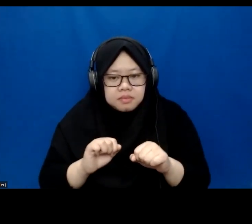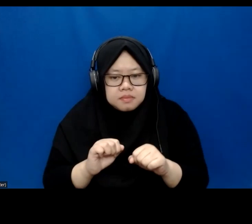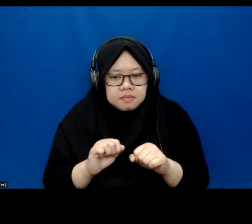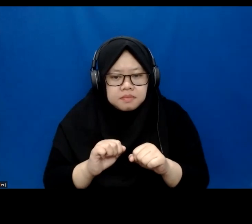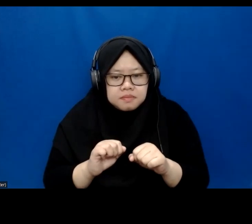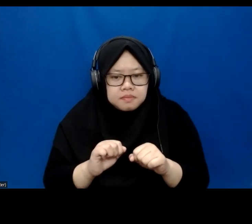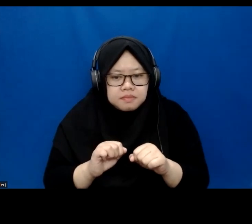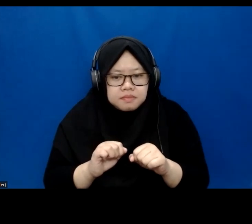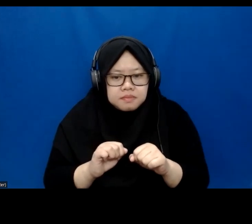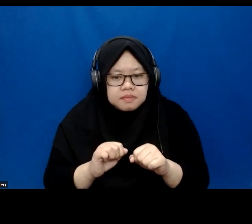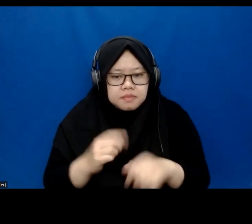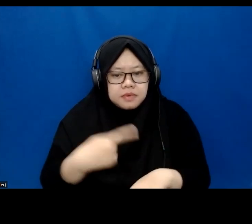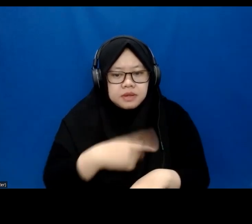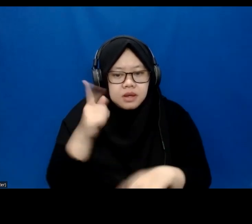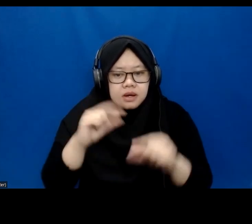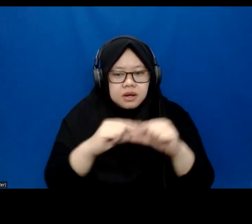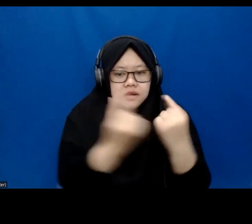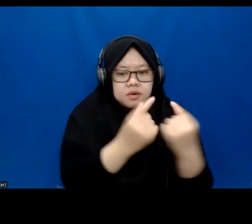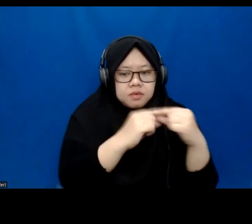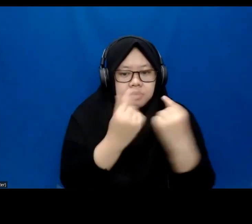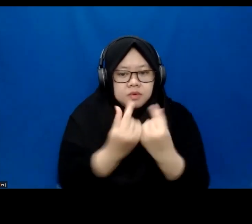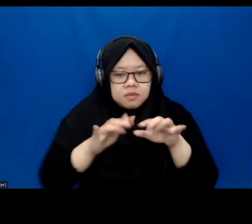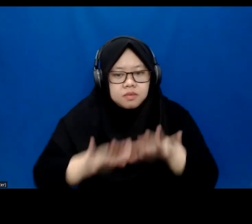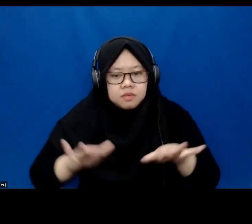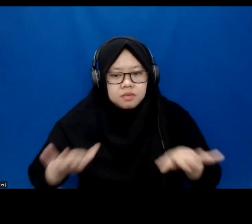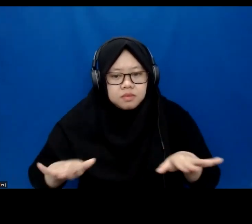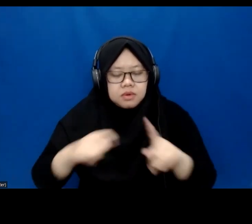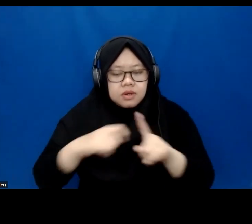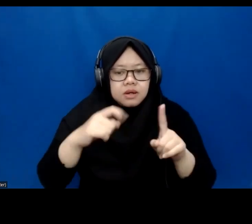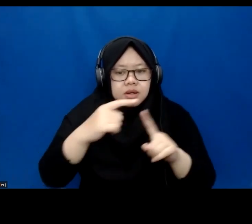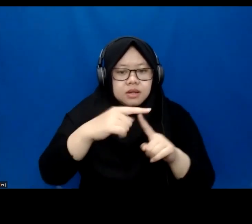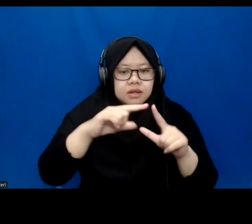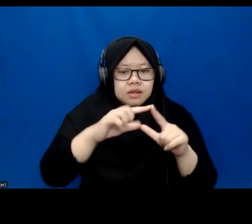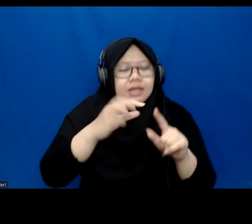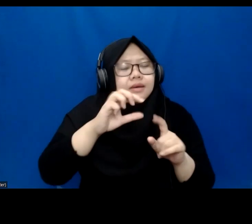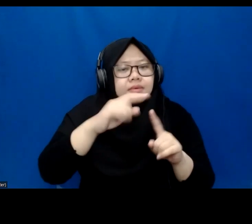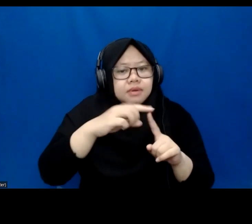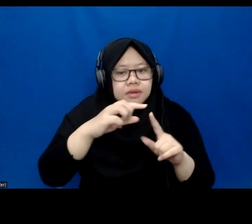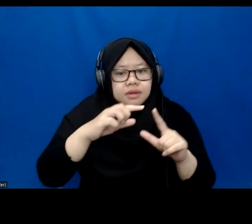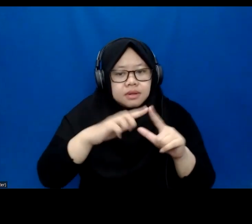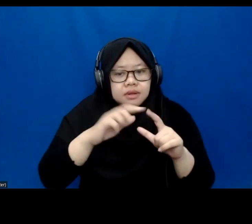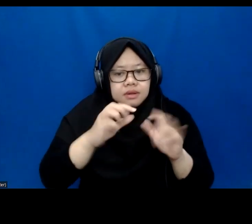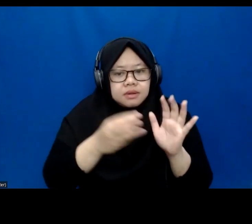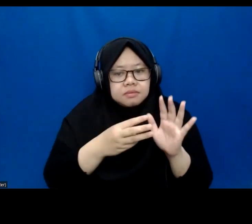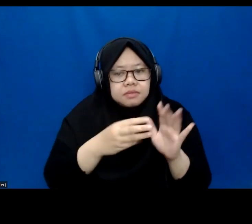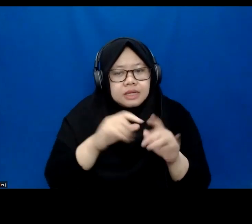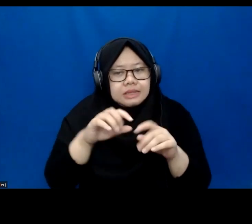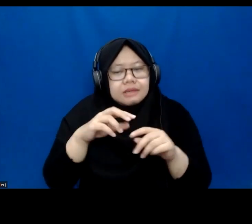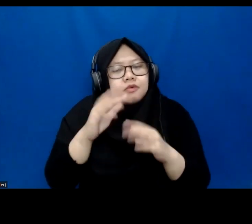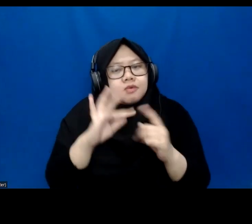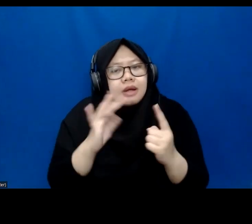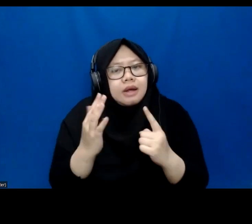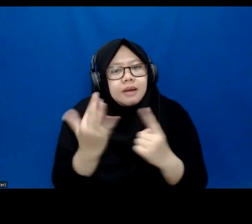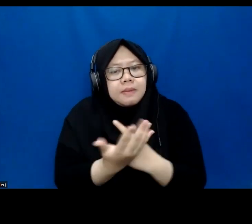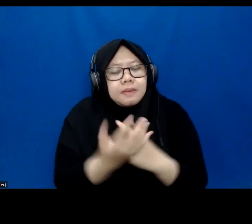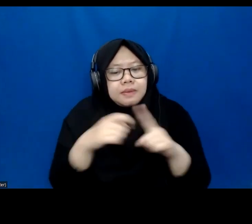We have a group of live students at Thomas University in Thailand. We let them try reopening the voice data and it